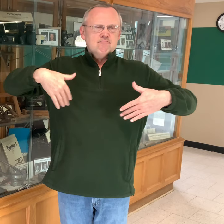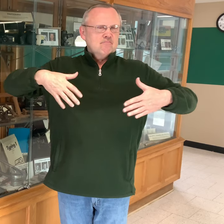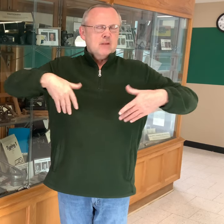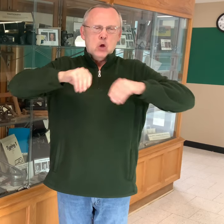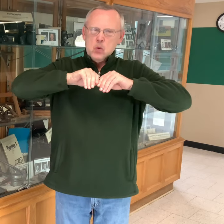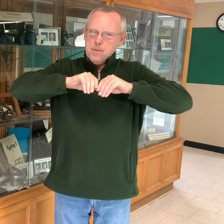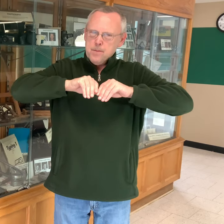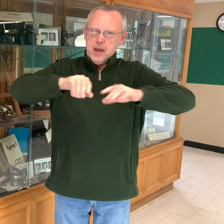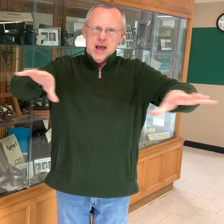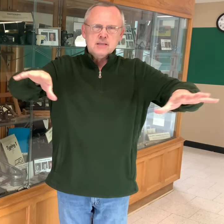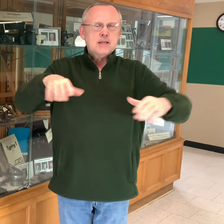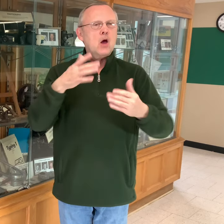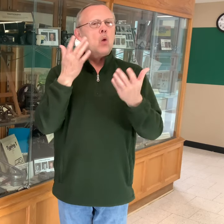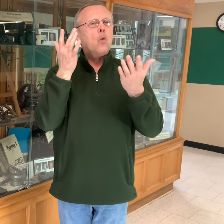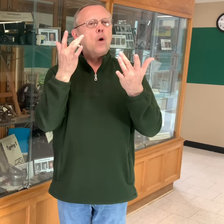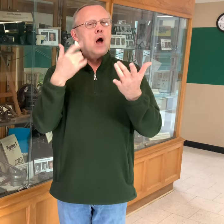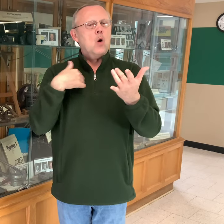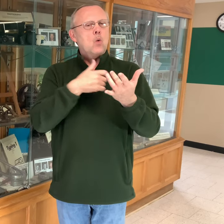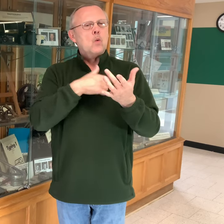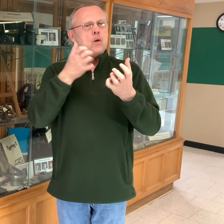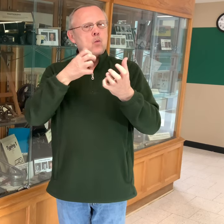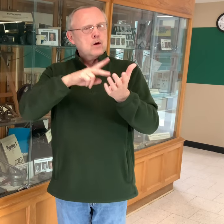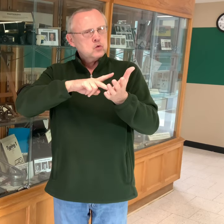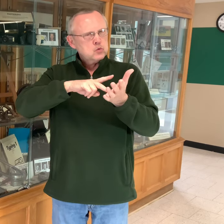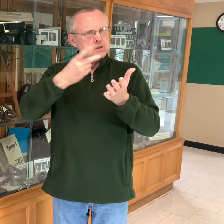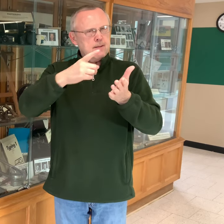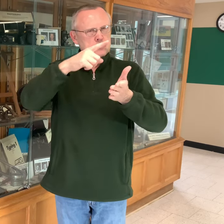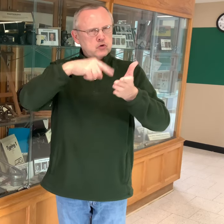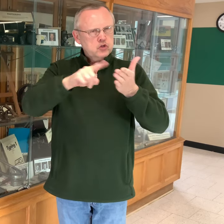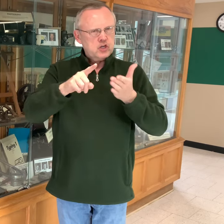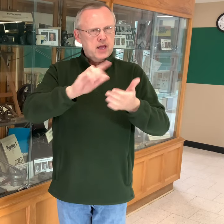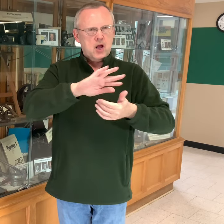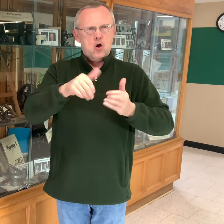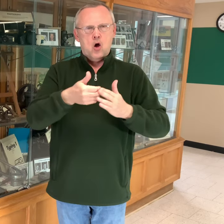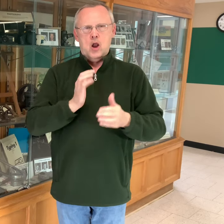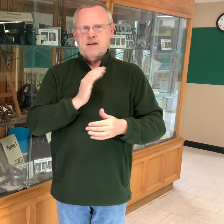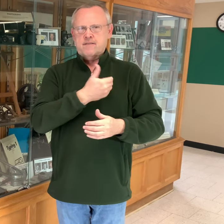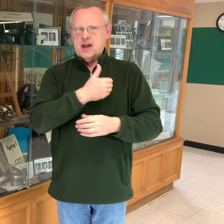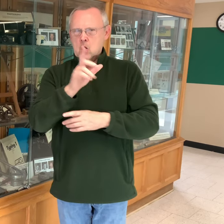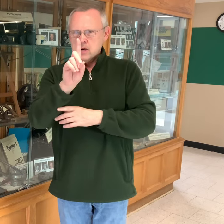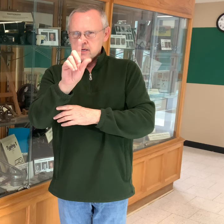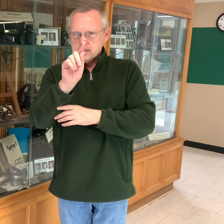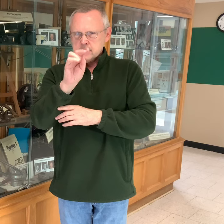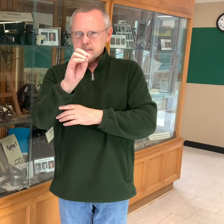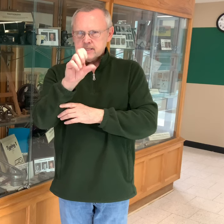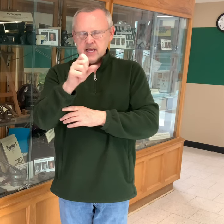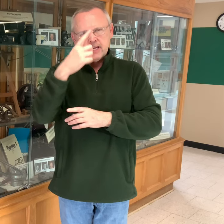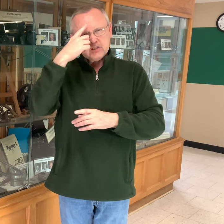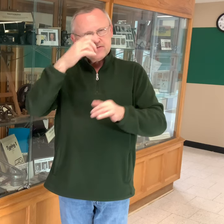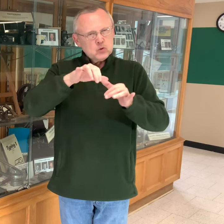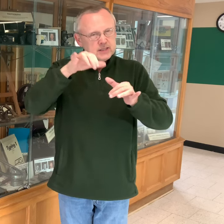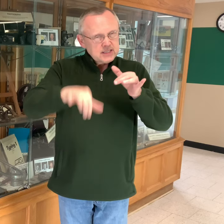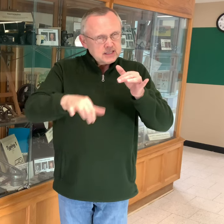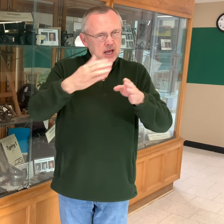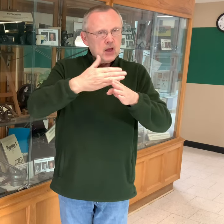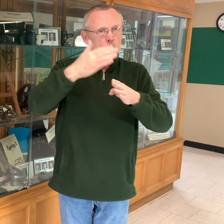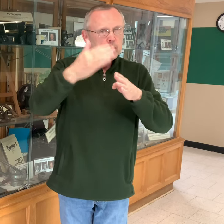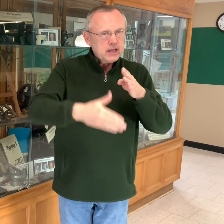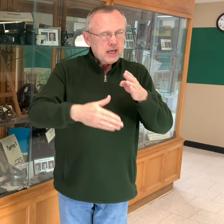We haven't posted this yet, as we wanted to double-check all of our dates for stay weekends,